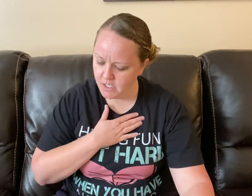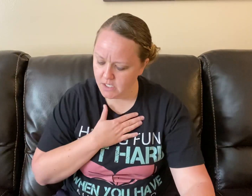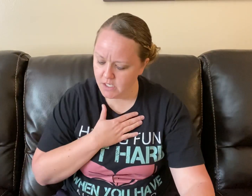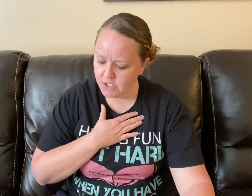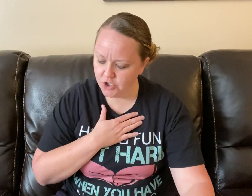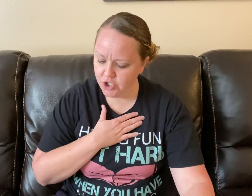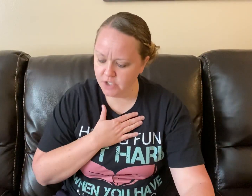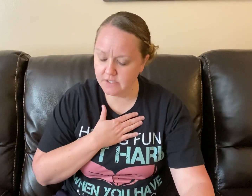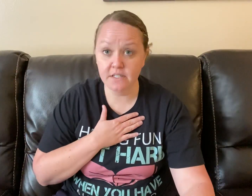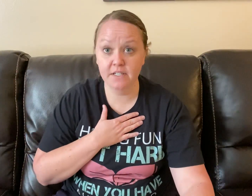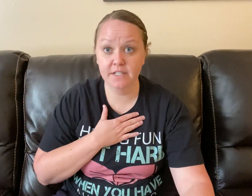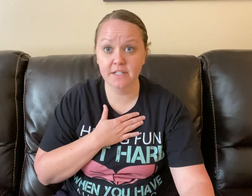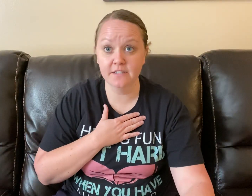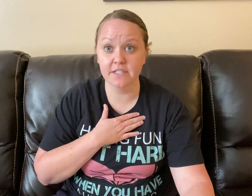Chili, hilly.